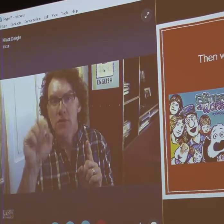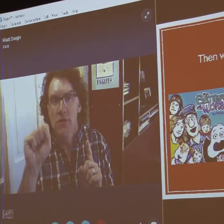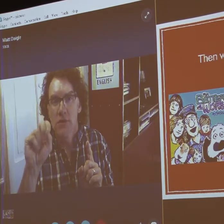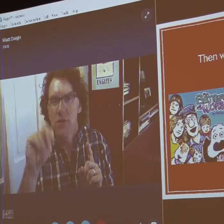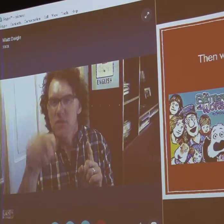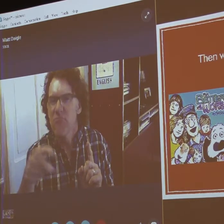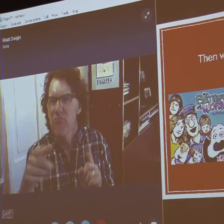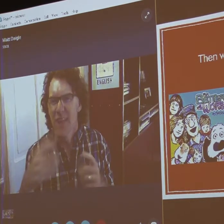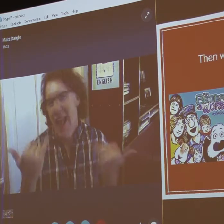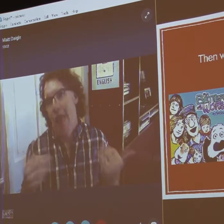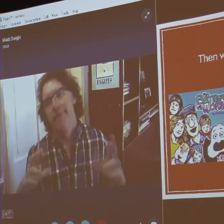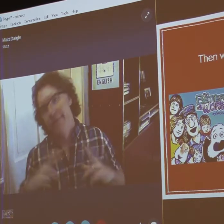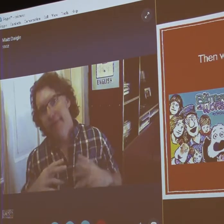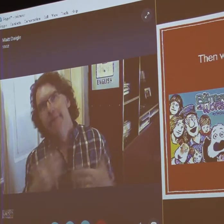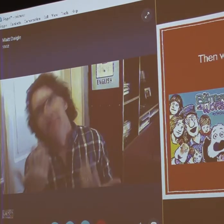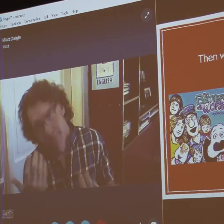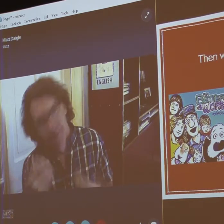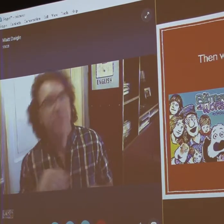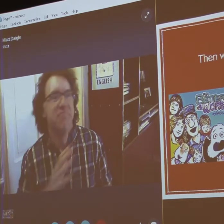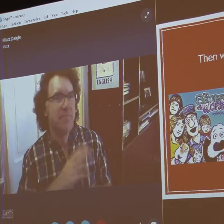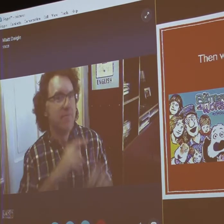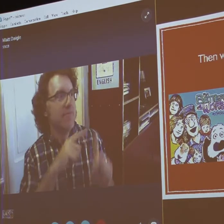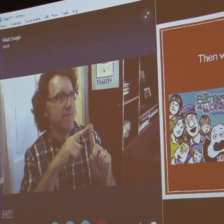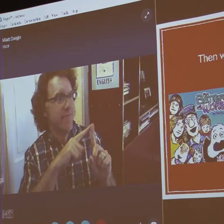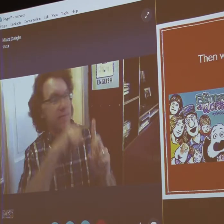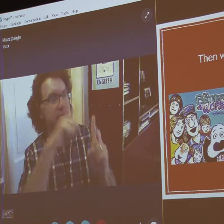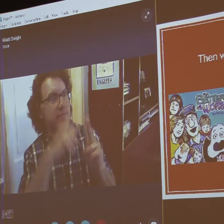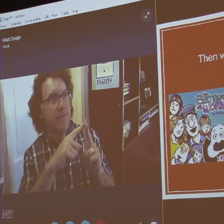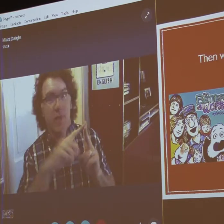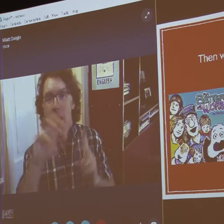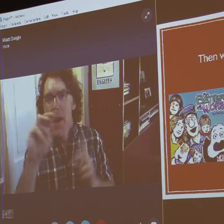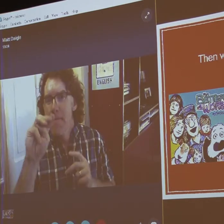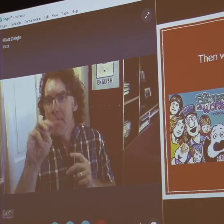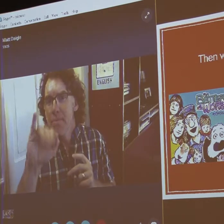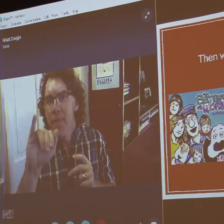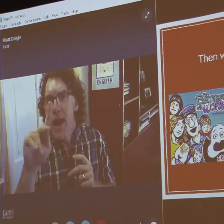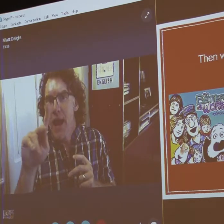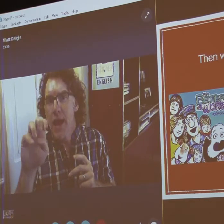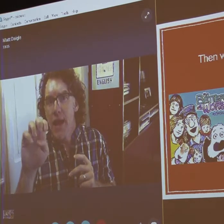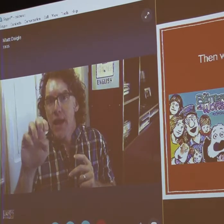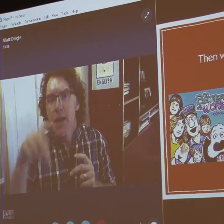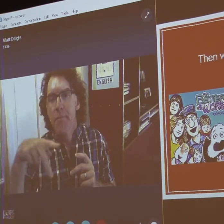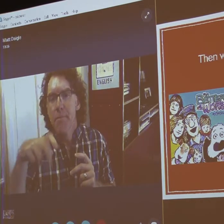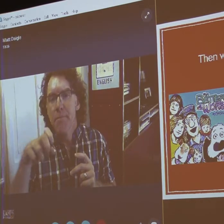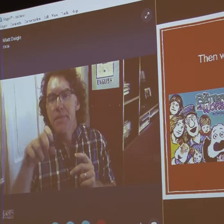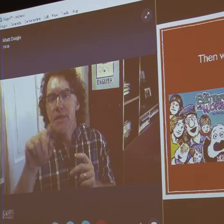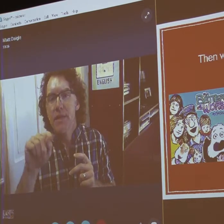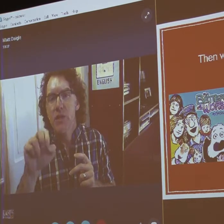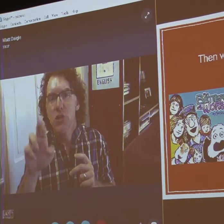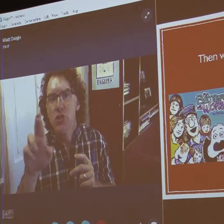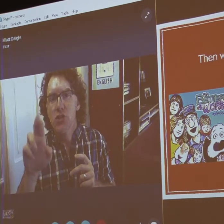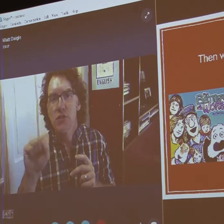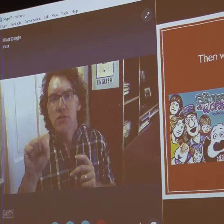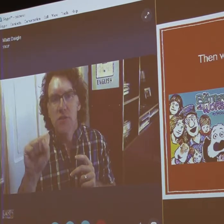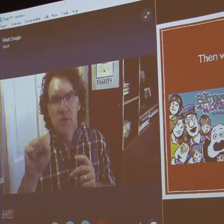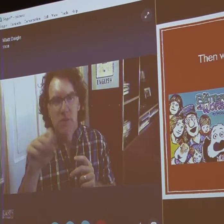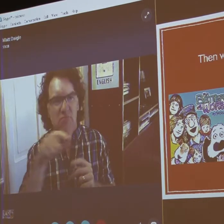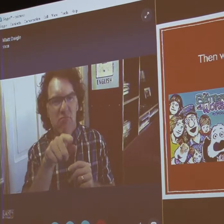Lynn Johnston. Now she's retired. And also Mike Peters.